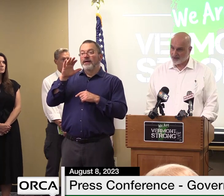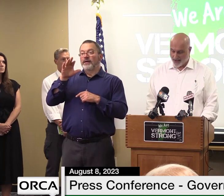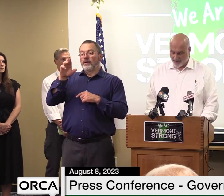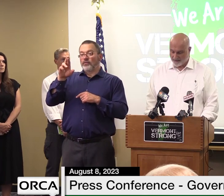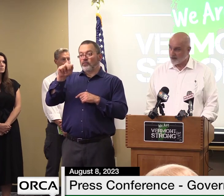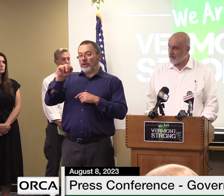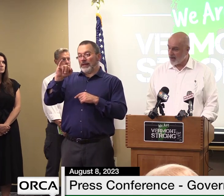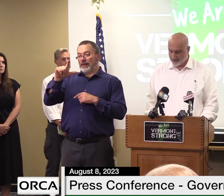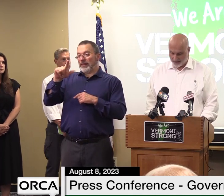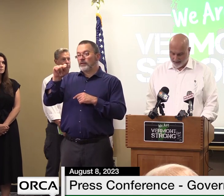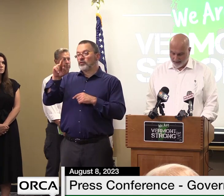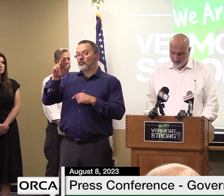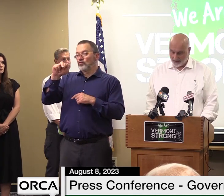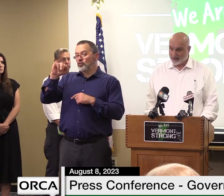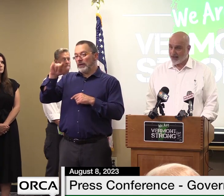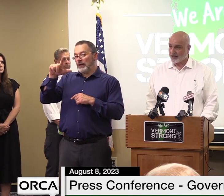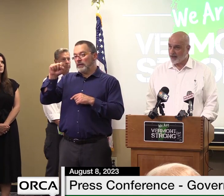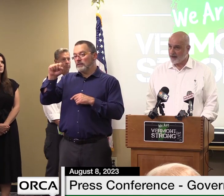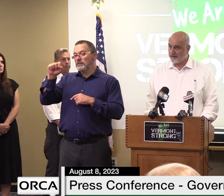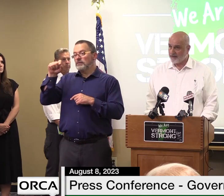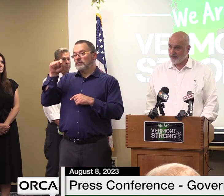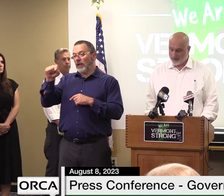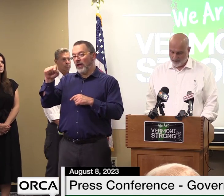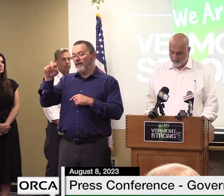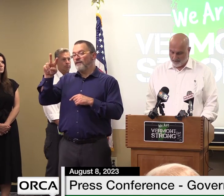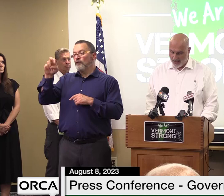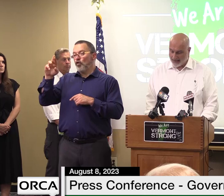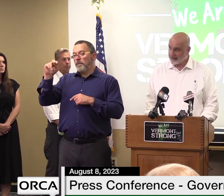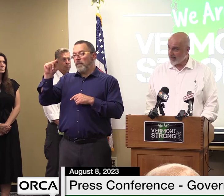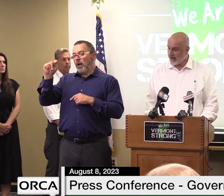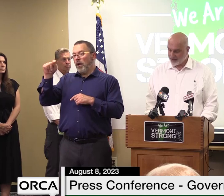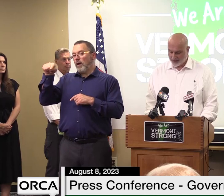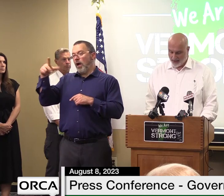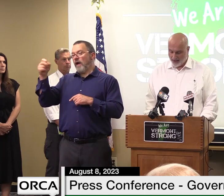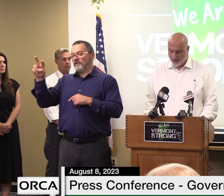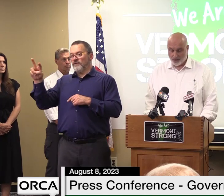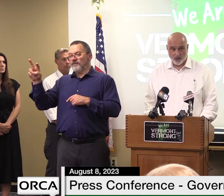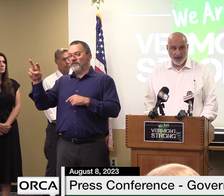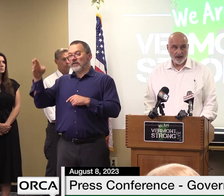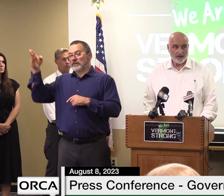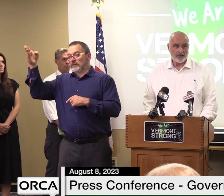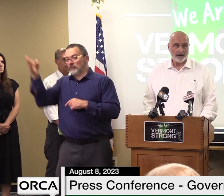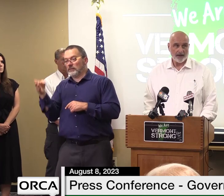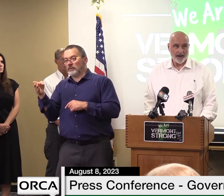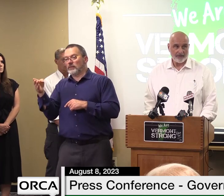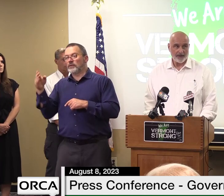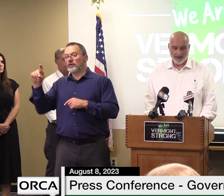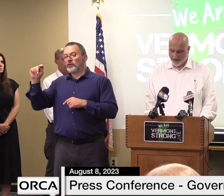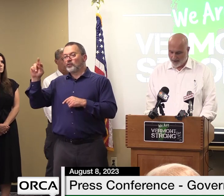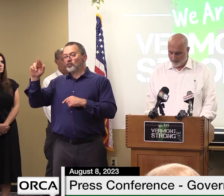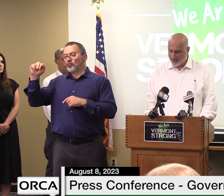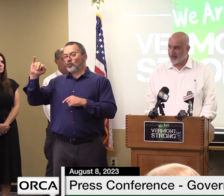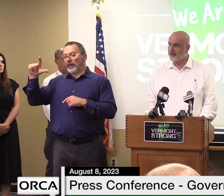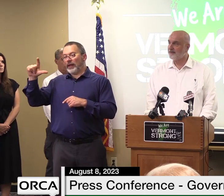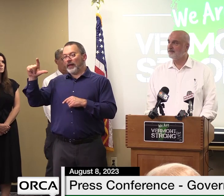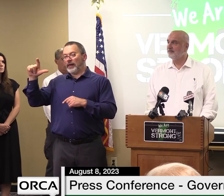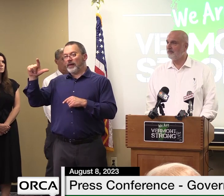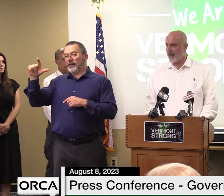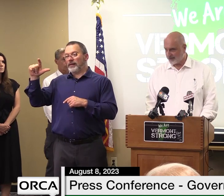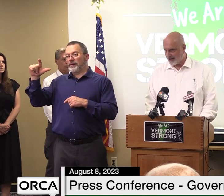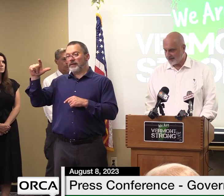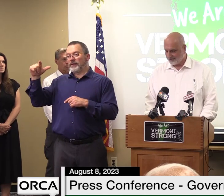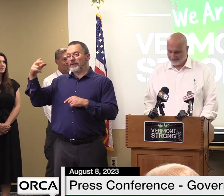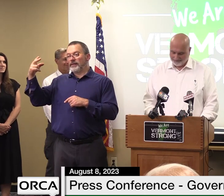trails dot vermont dot gov backslash trail hyphen updates